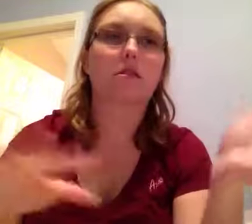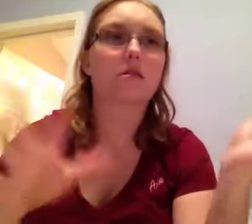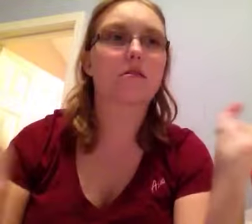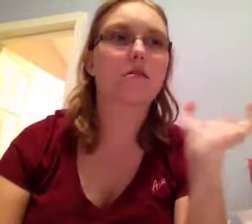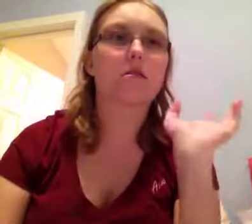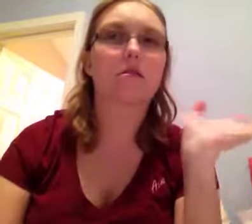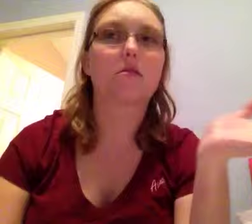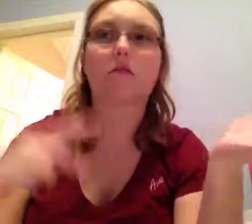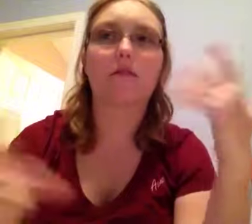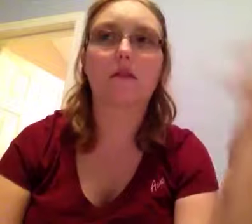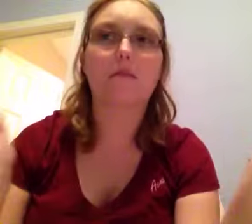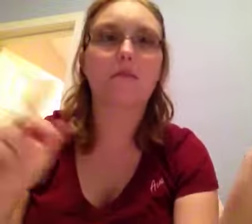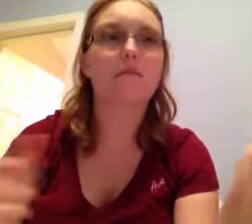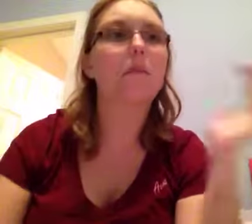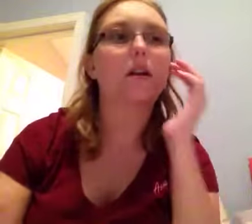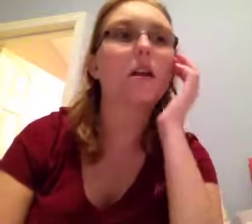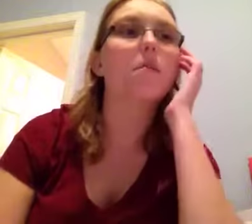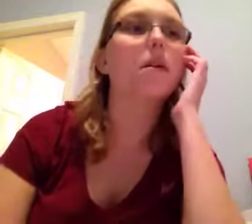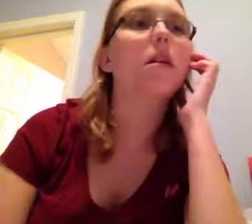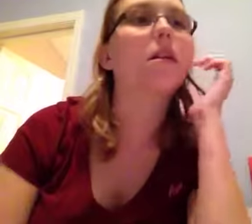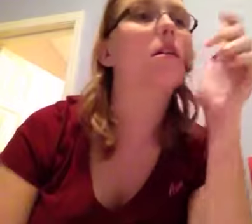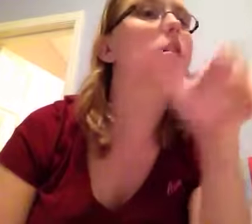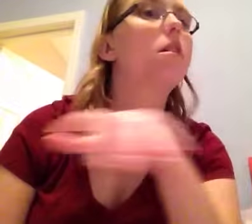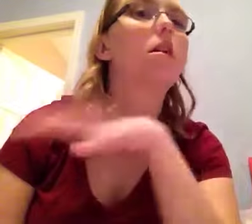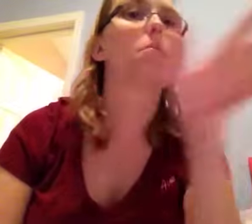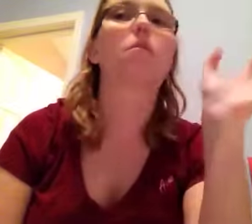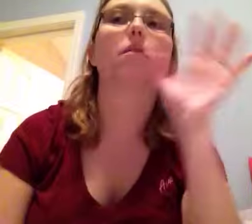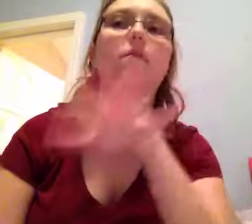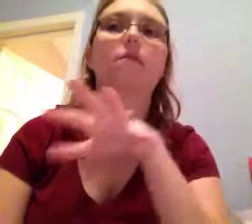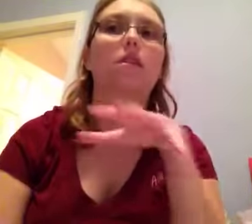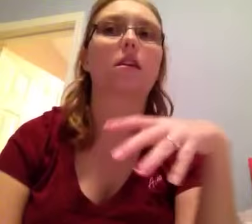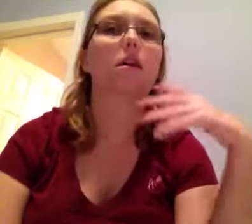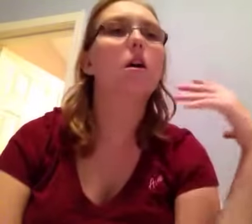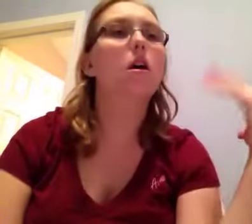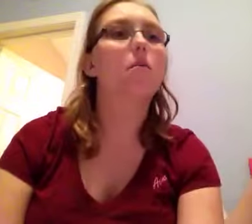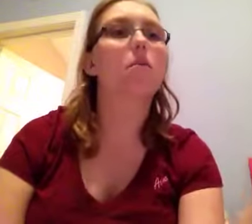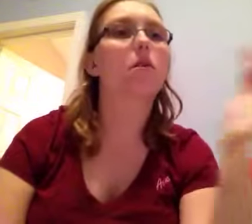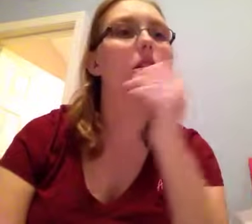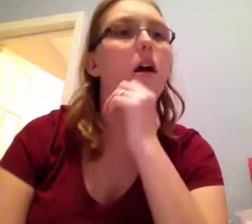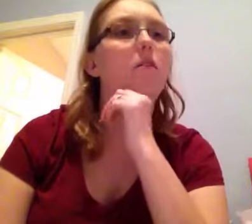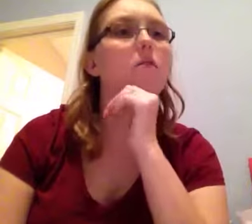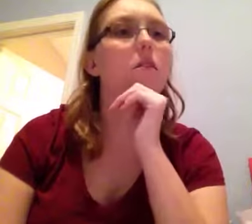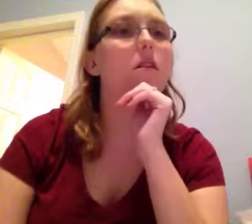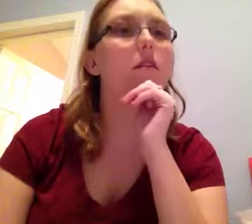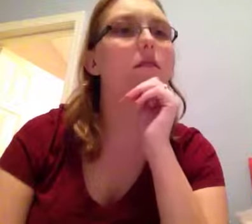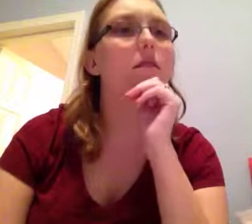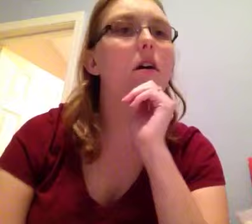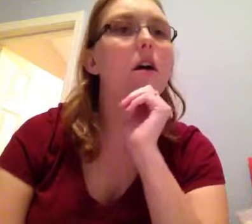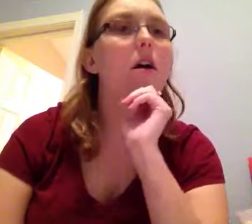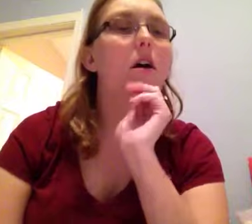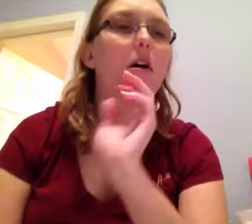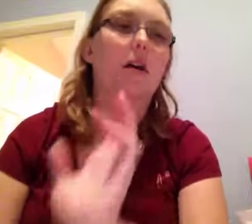just look for them by typing in the name of the book title and stuff. Okay,